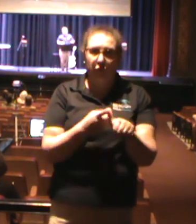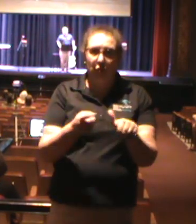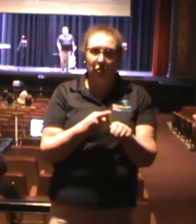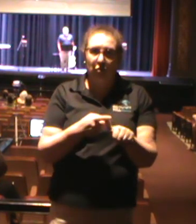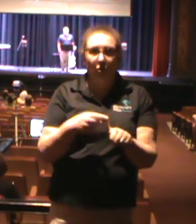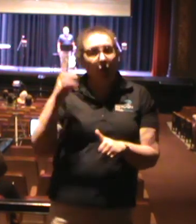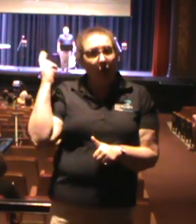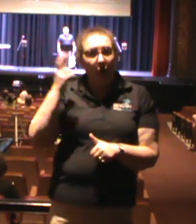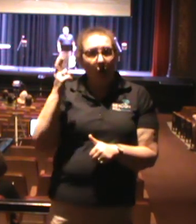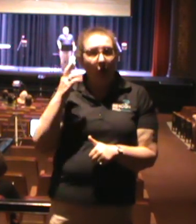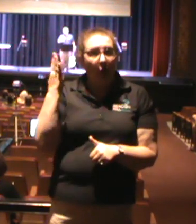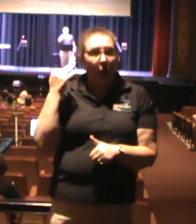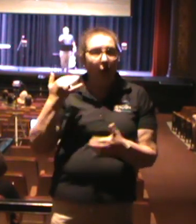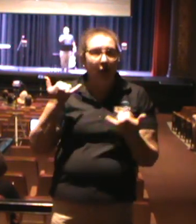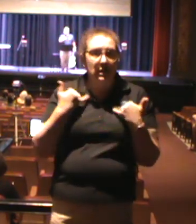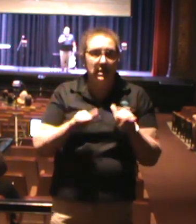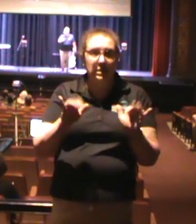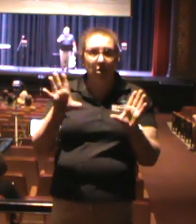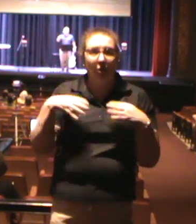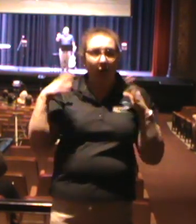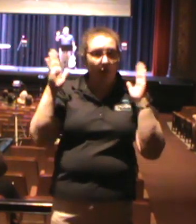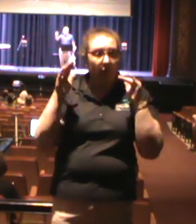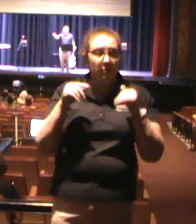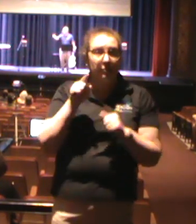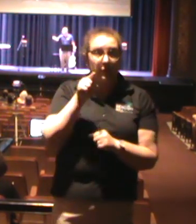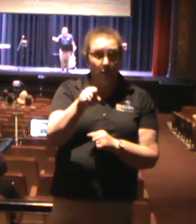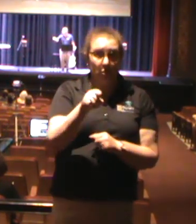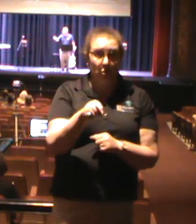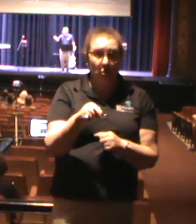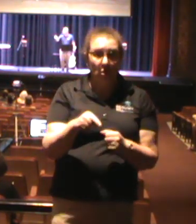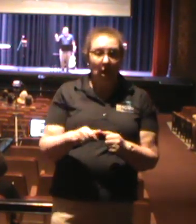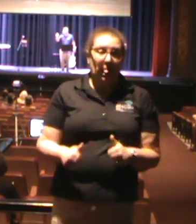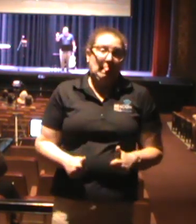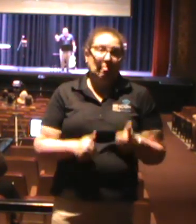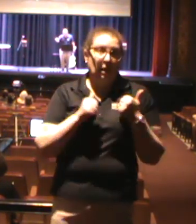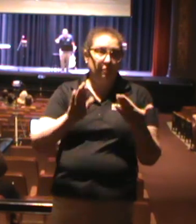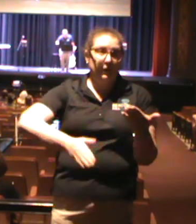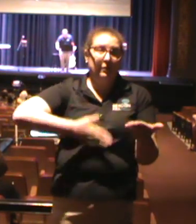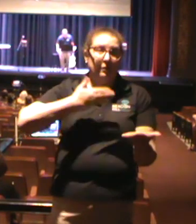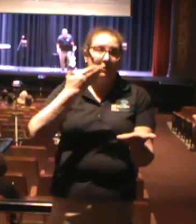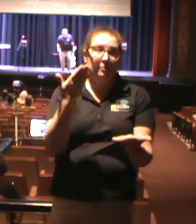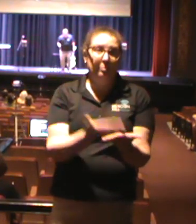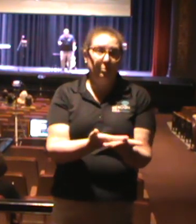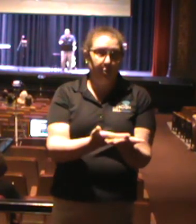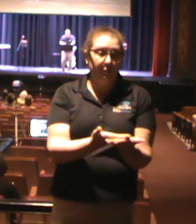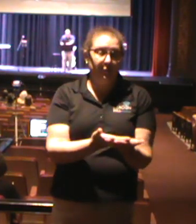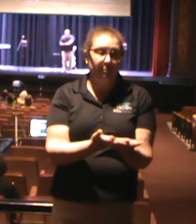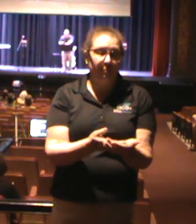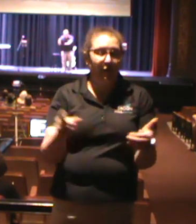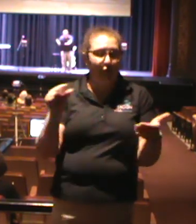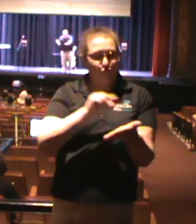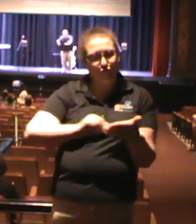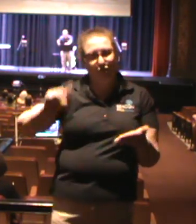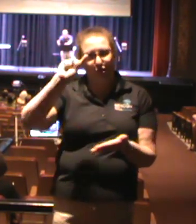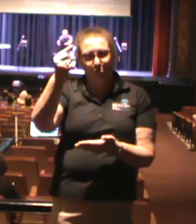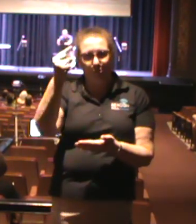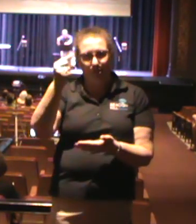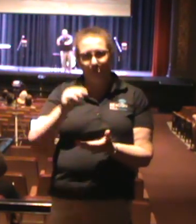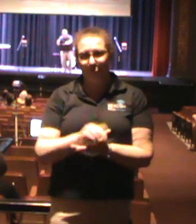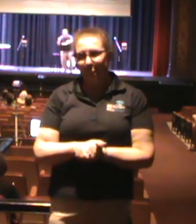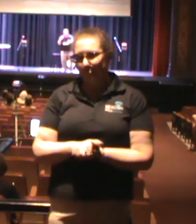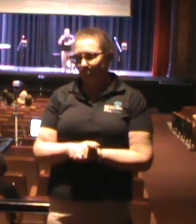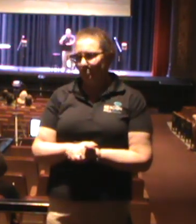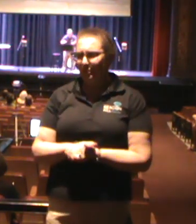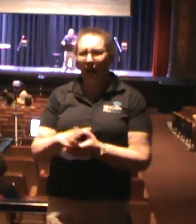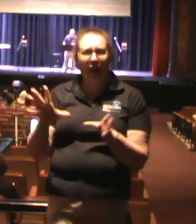still have hope is that you are livid proof that it's still hope. First one, I ask then,